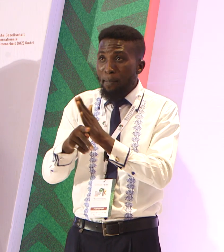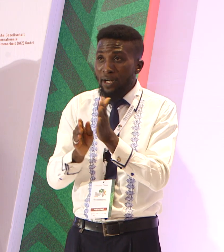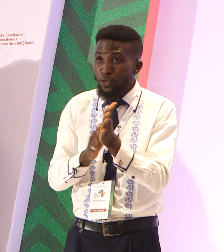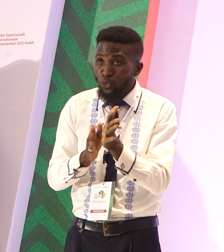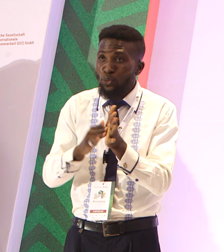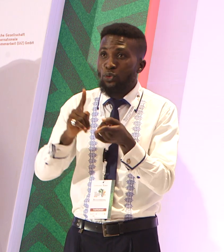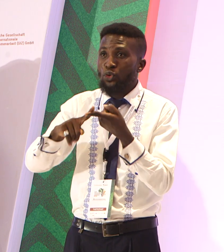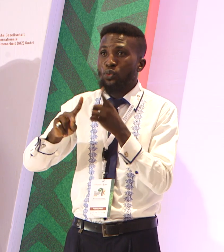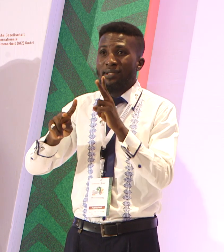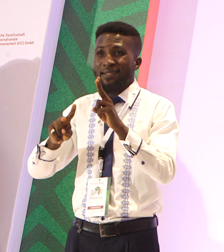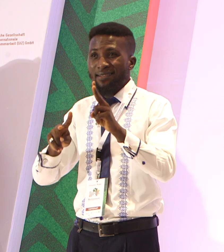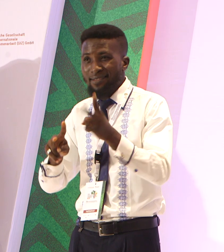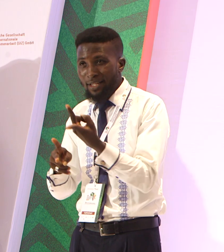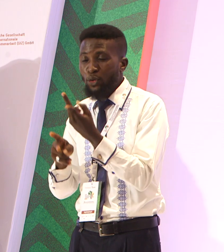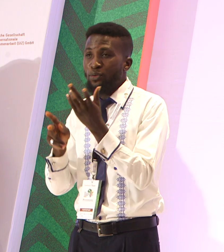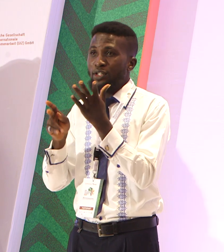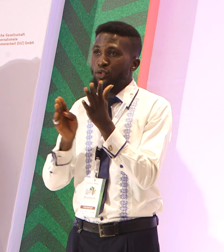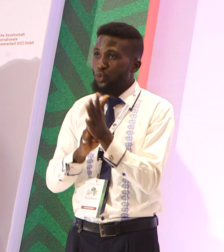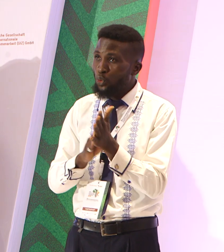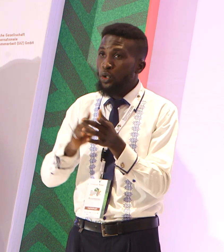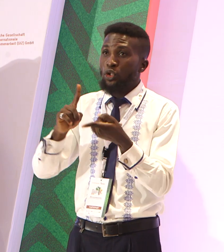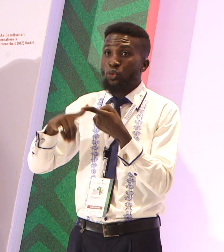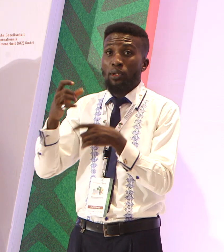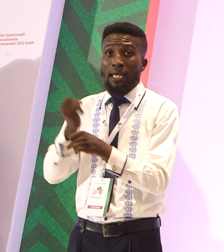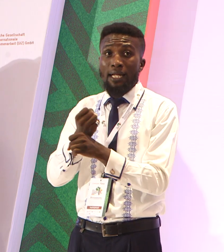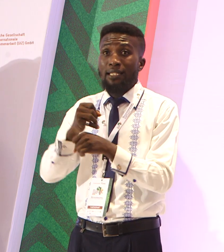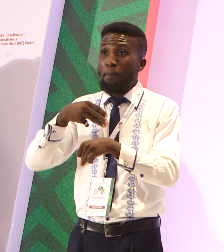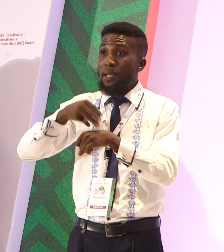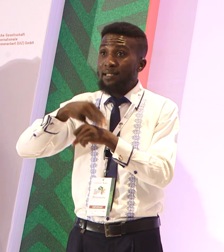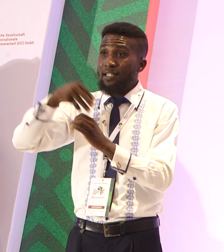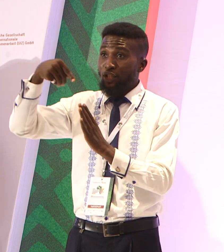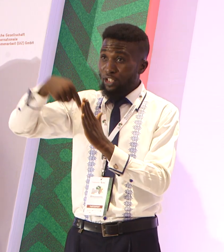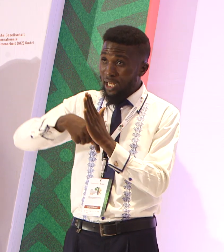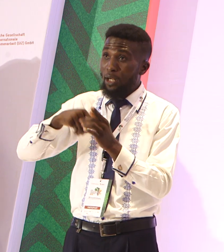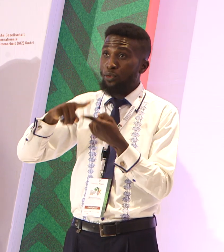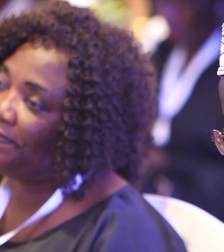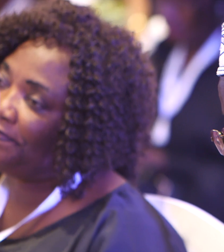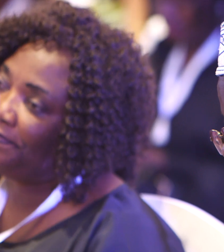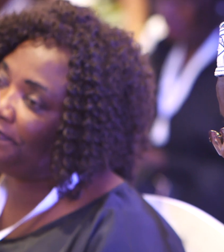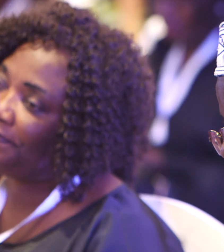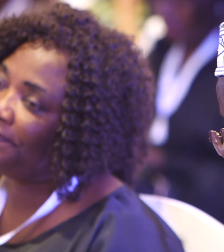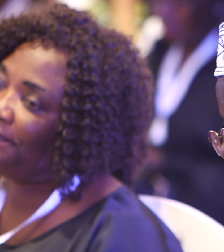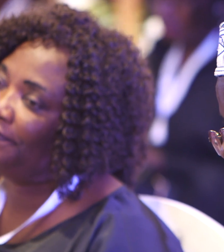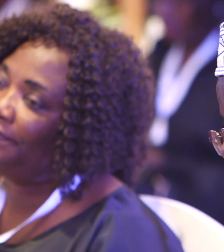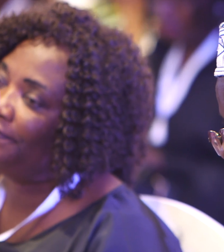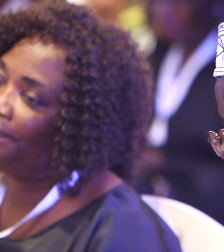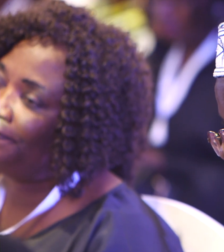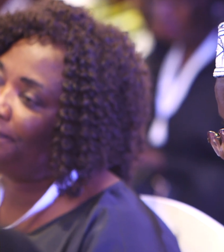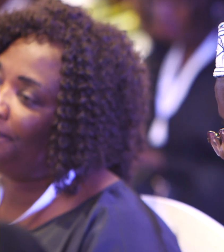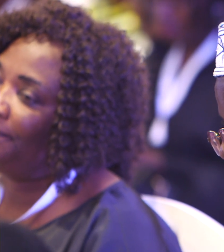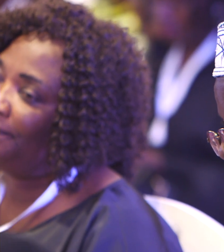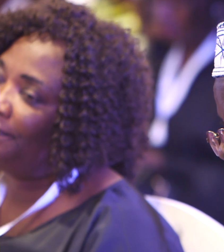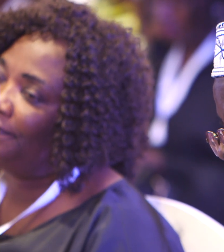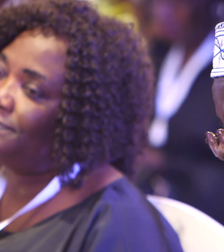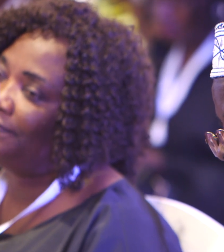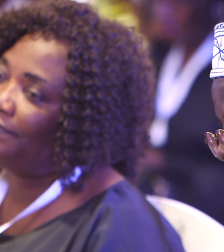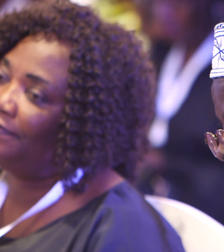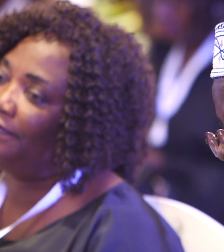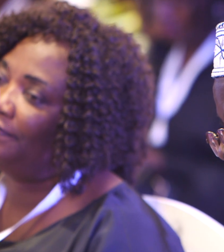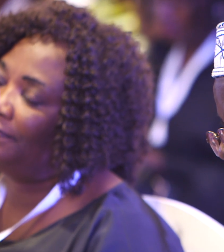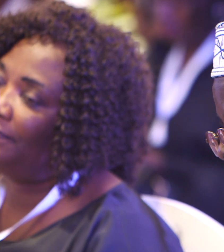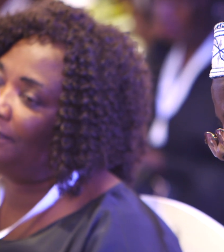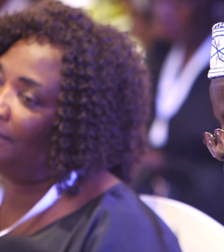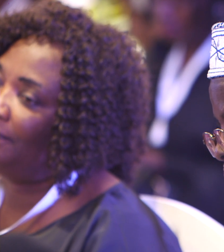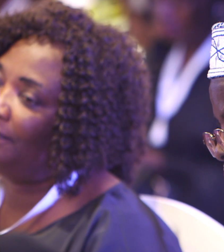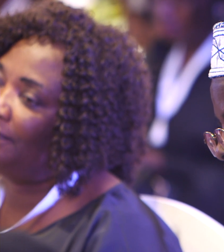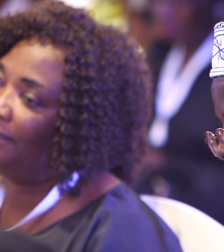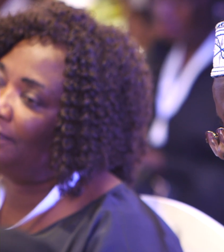secondary schools to take the message down to those schools so that when it becomes interesting to young persons that agriculture